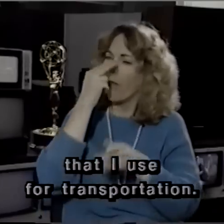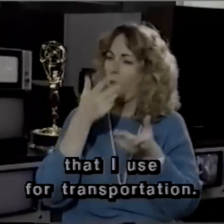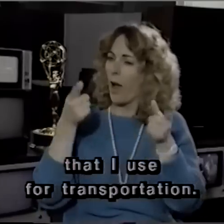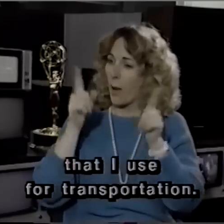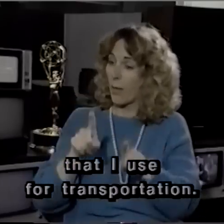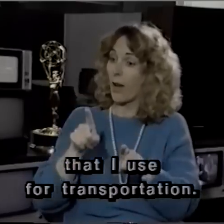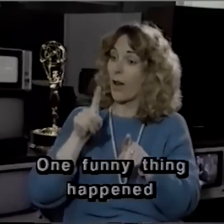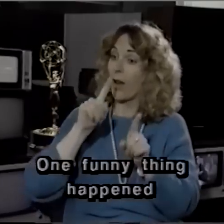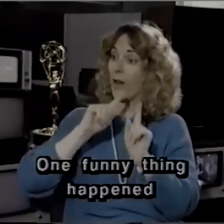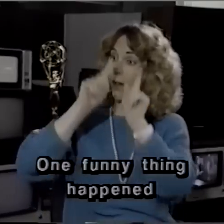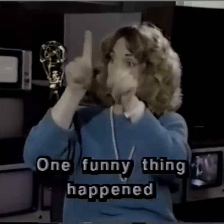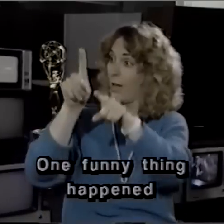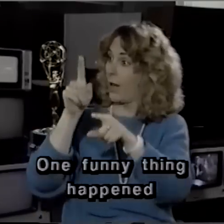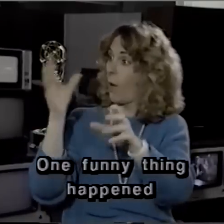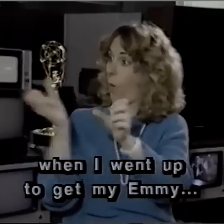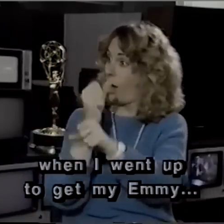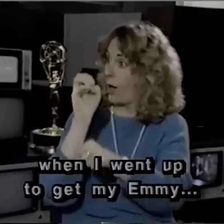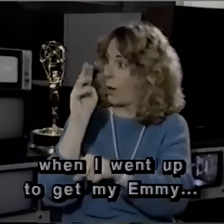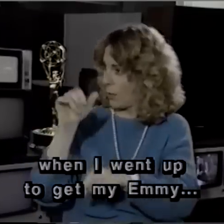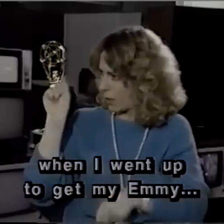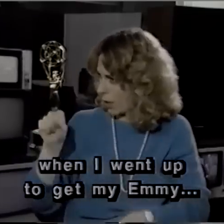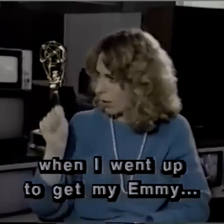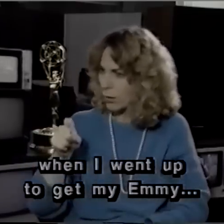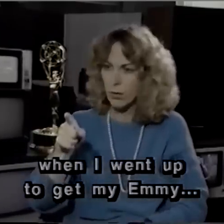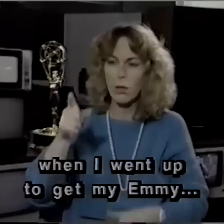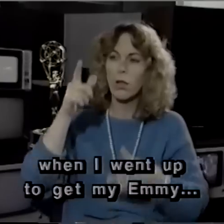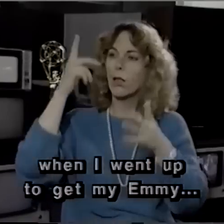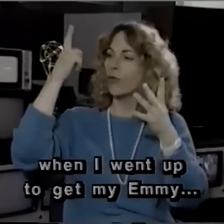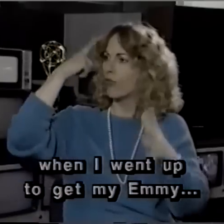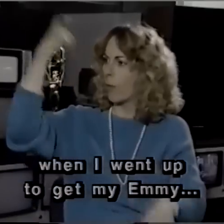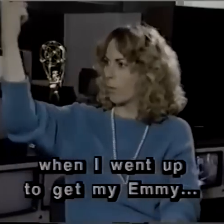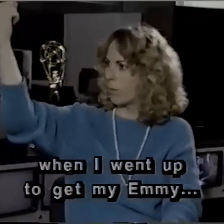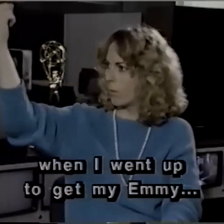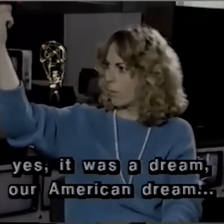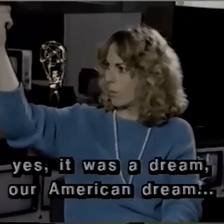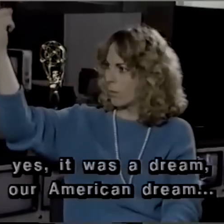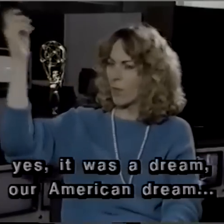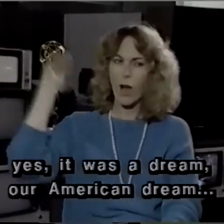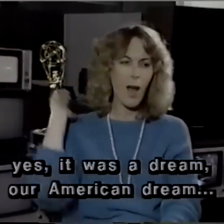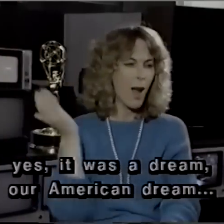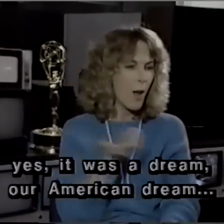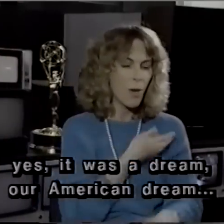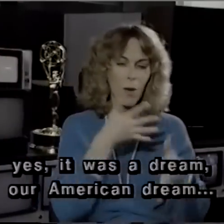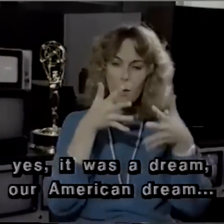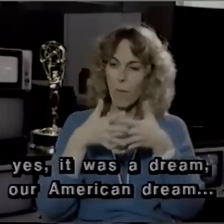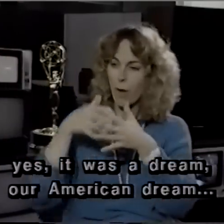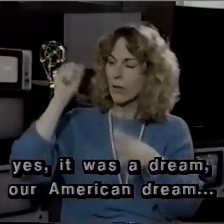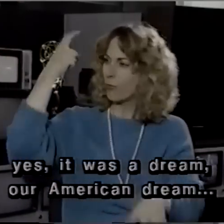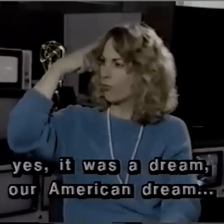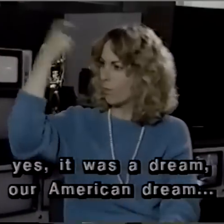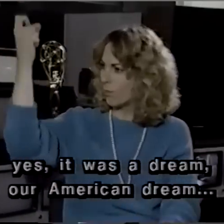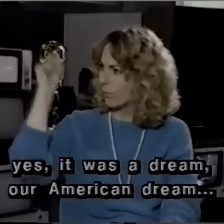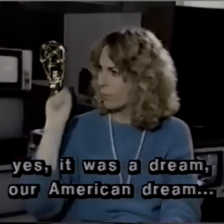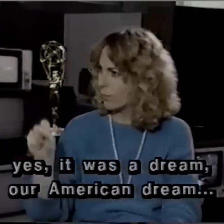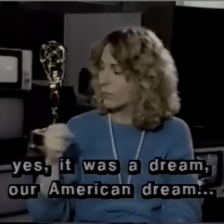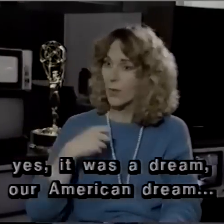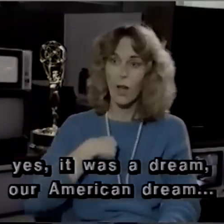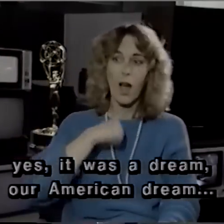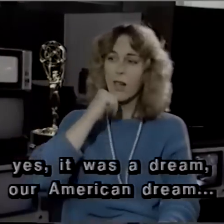One funny thing happened when I went up to get my Emmy. Yes, it was a dream. Our American dream. I didn't